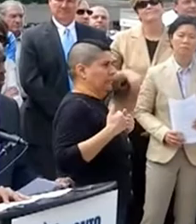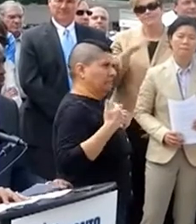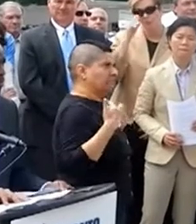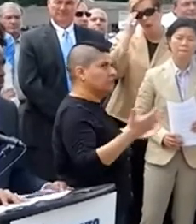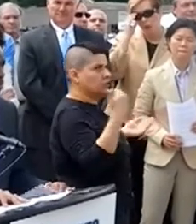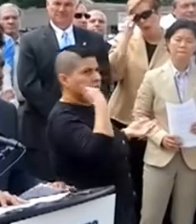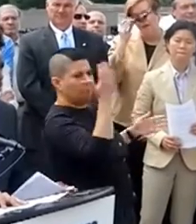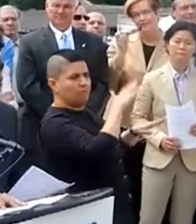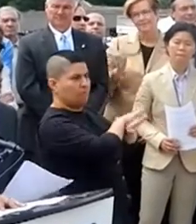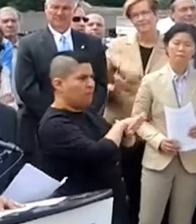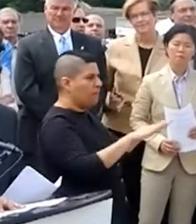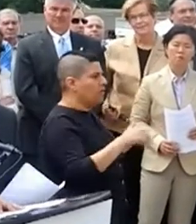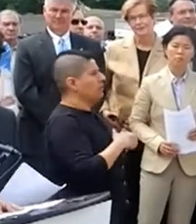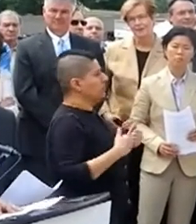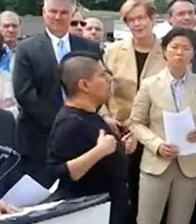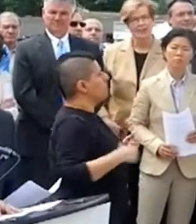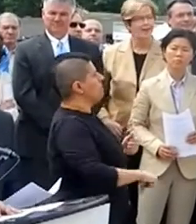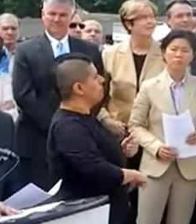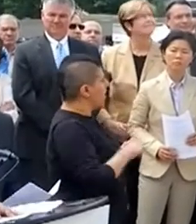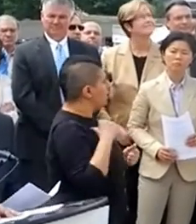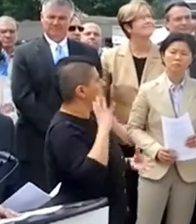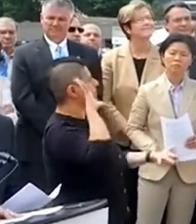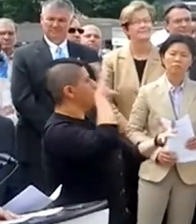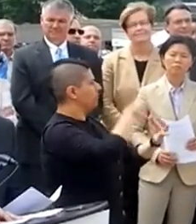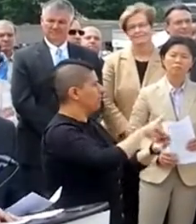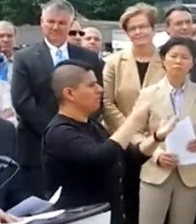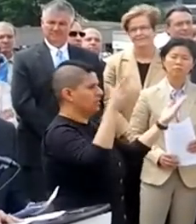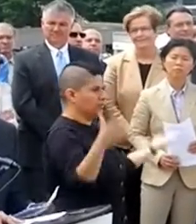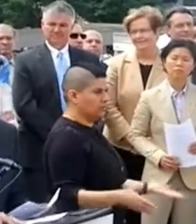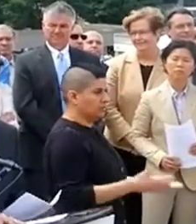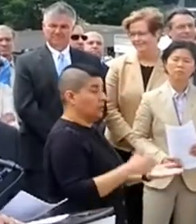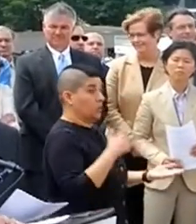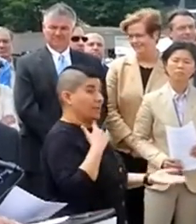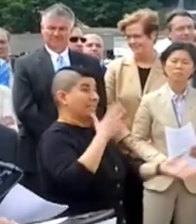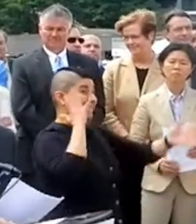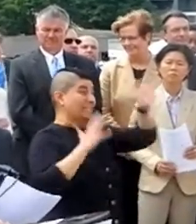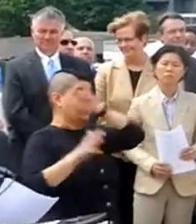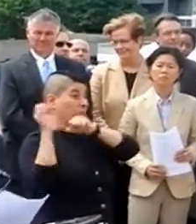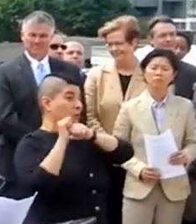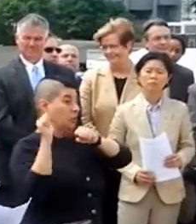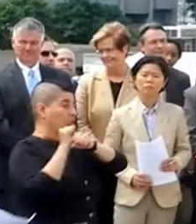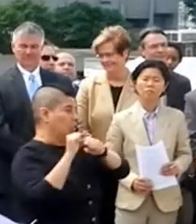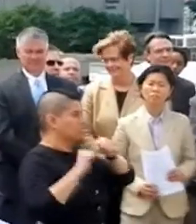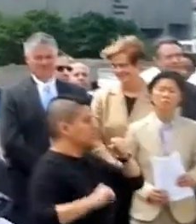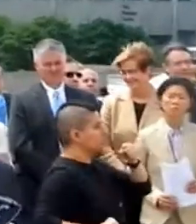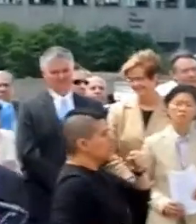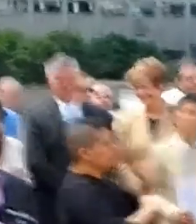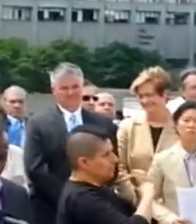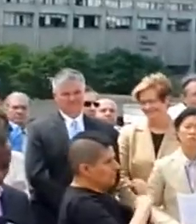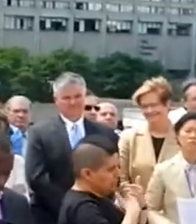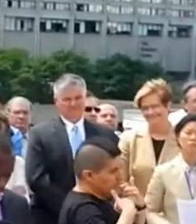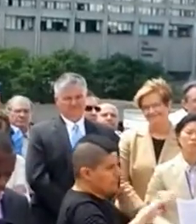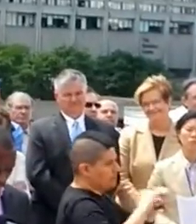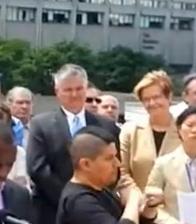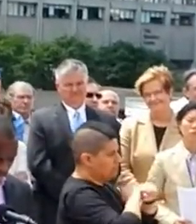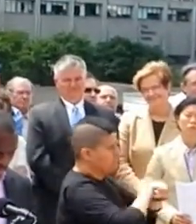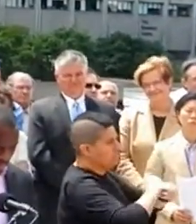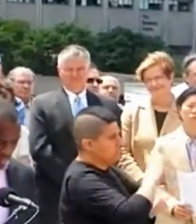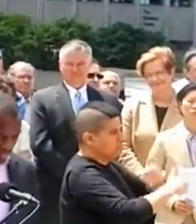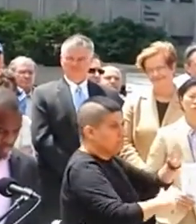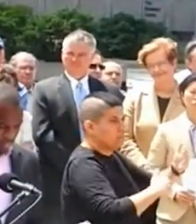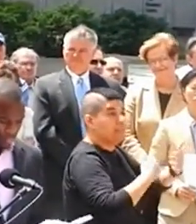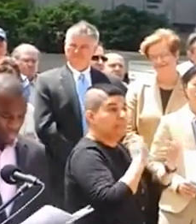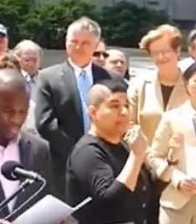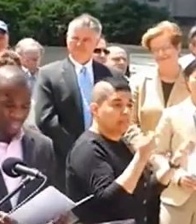who we are and we belong here. We build on that work all year, and this week, we celebrate who we are